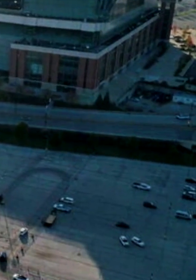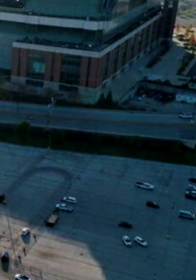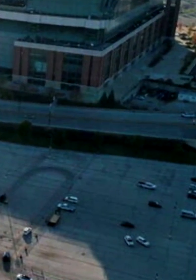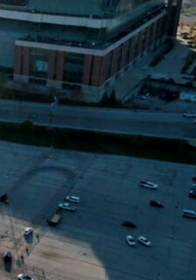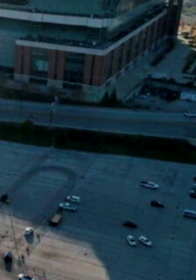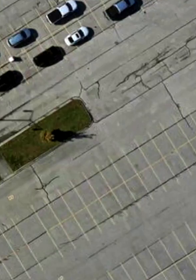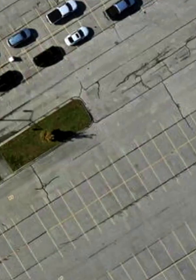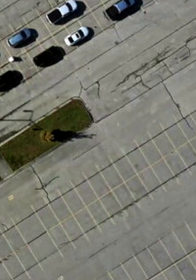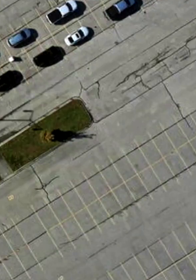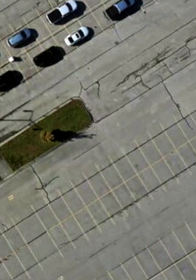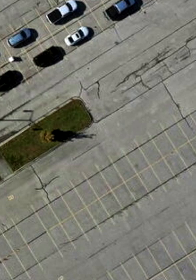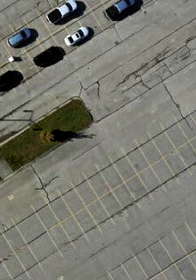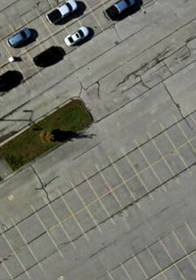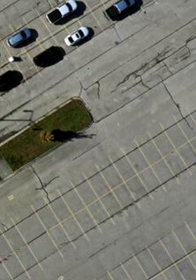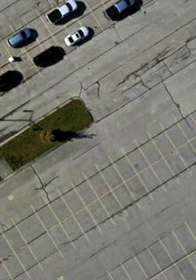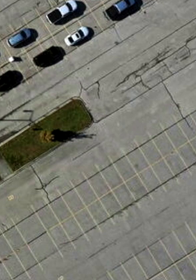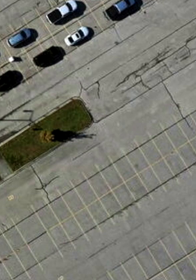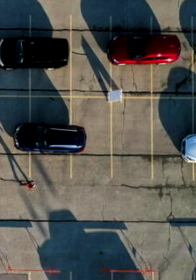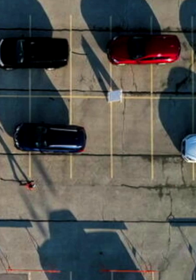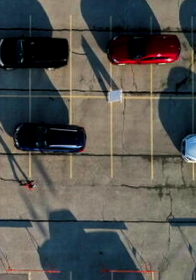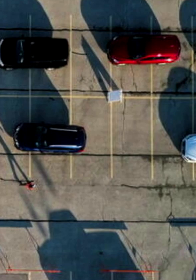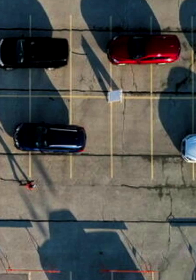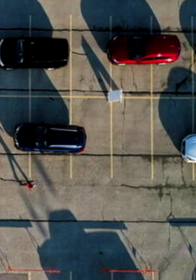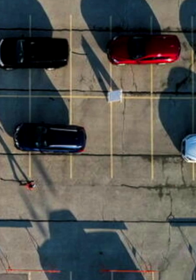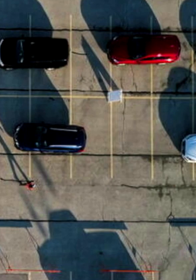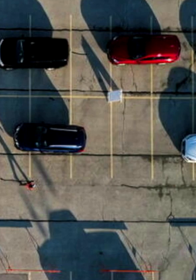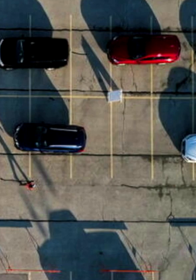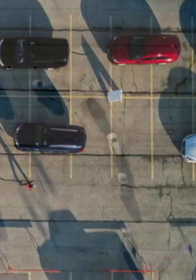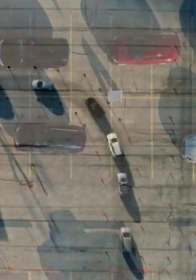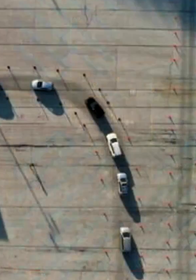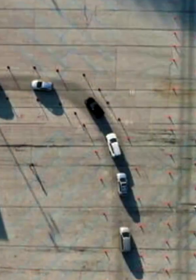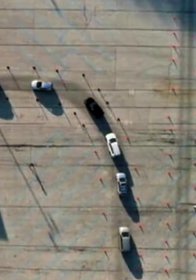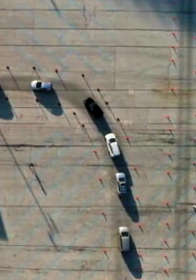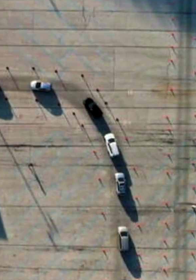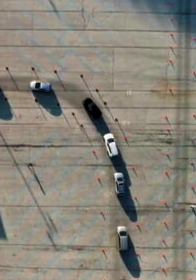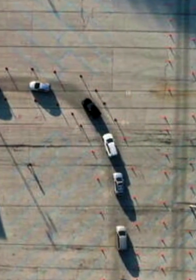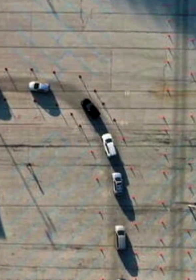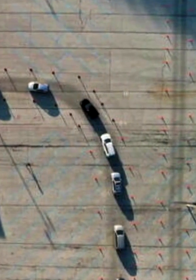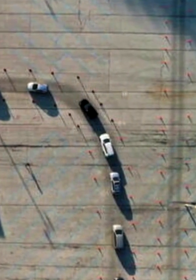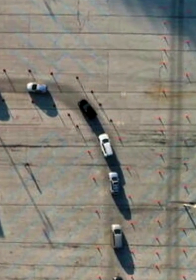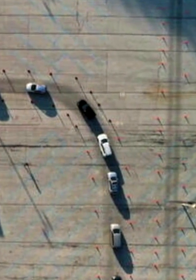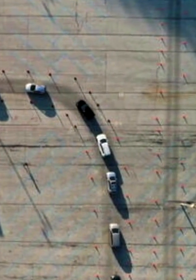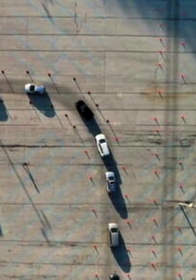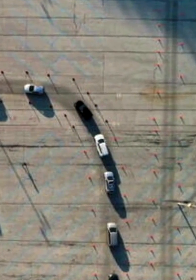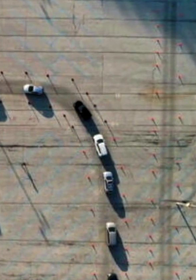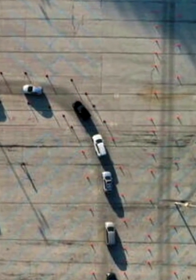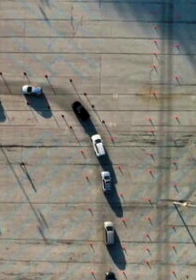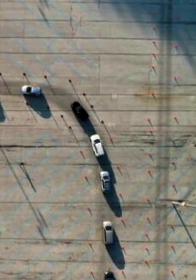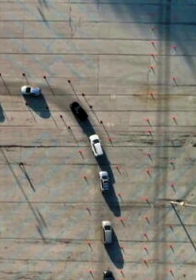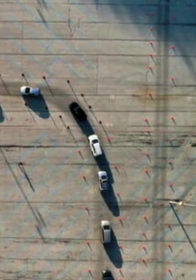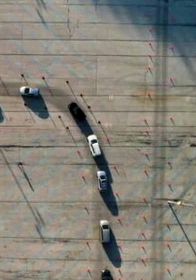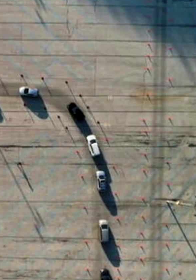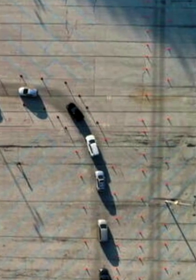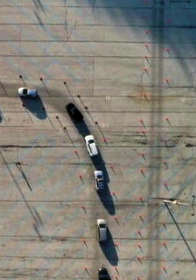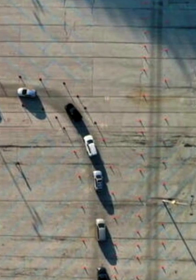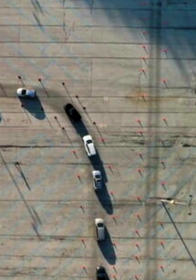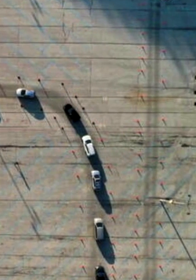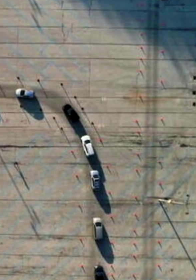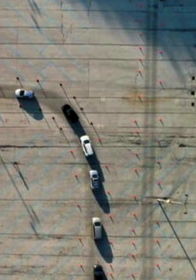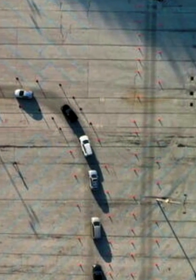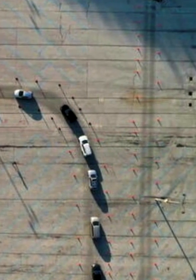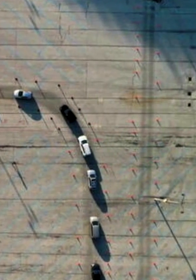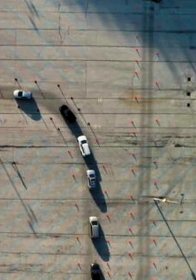rising the analysis also showed that wisconsin reported a record daily increase in new cases together with illinois